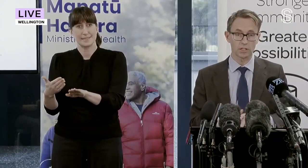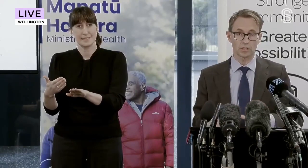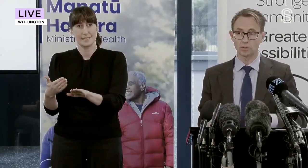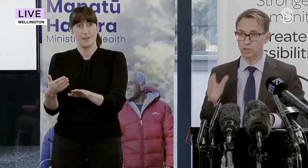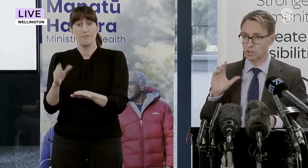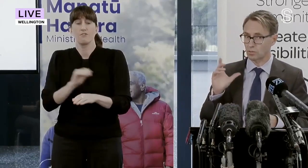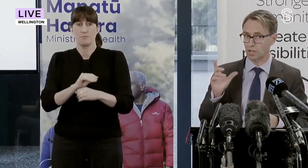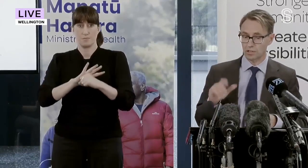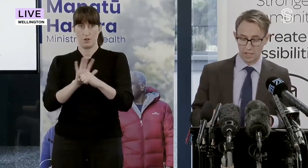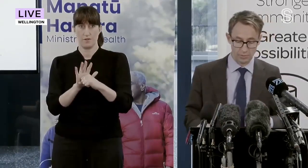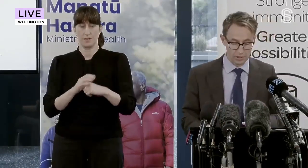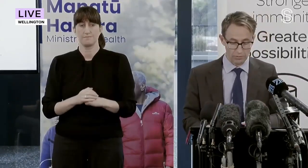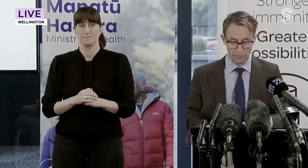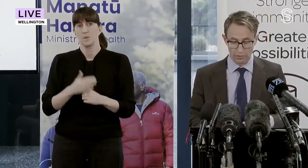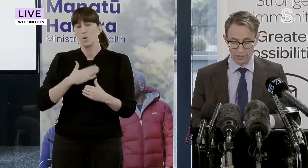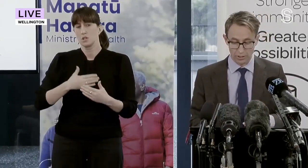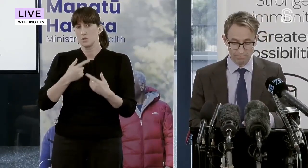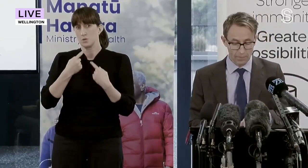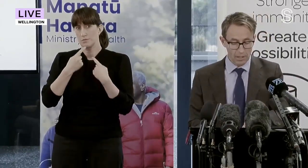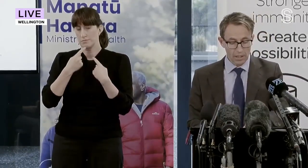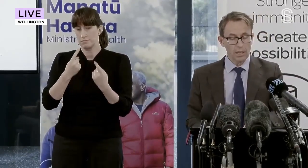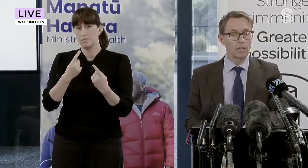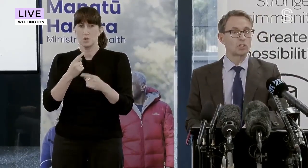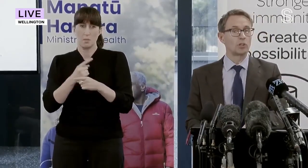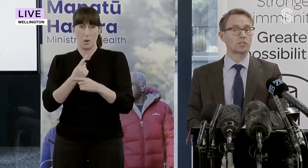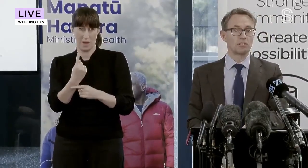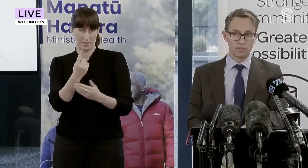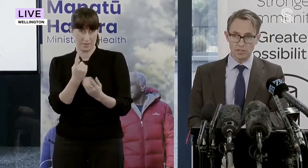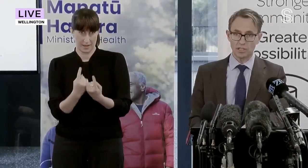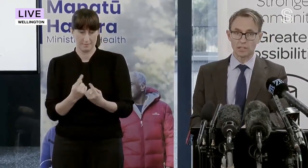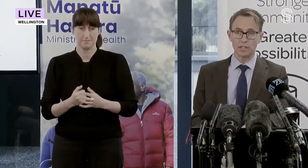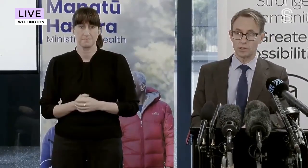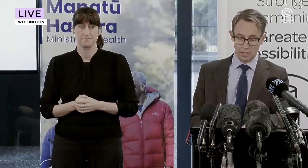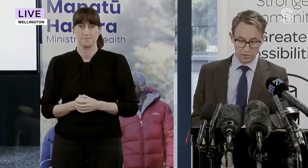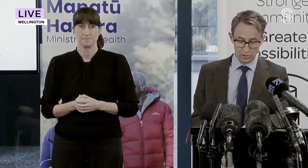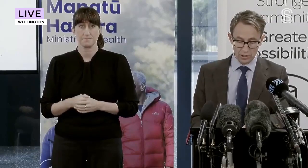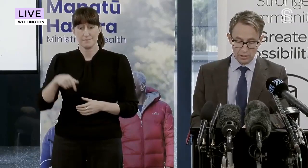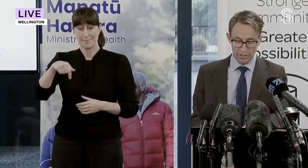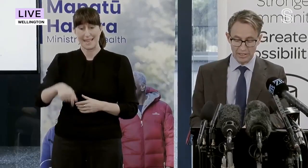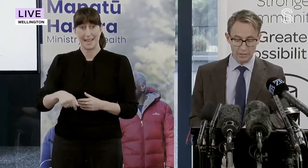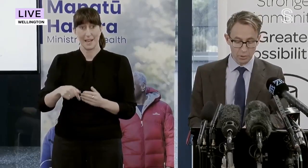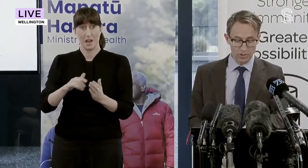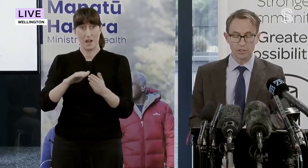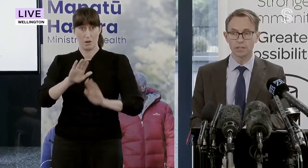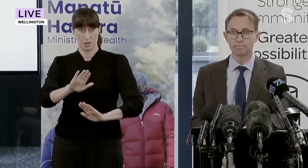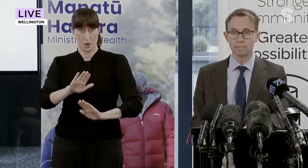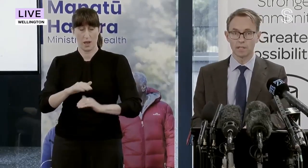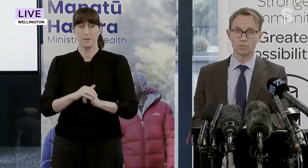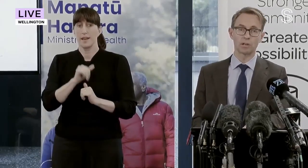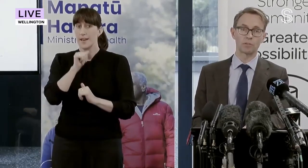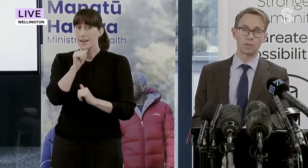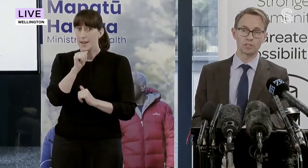deaths, and I just want to share one aspect of that for you now. It shows convincingly here in Aotearoa that getting boosted